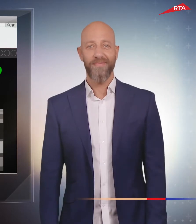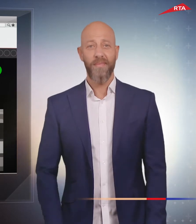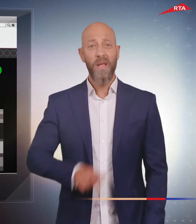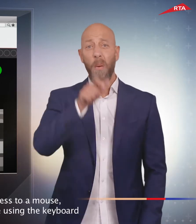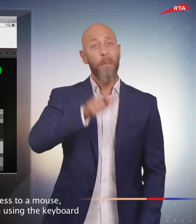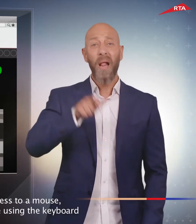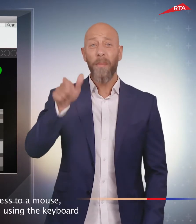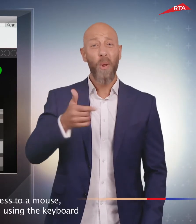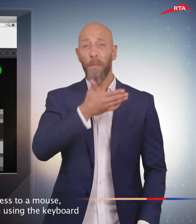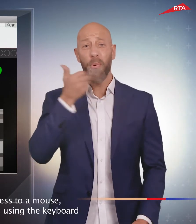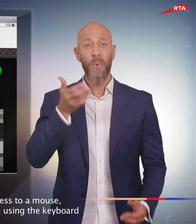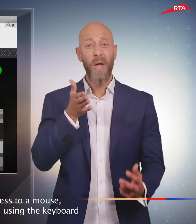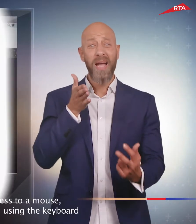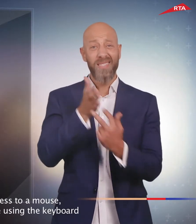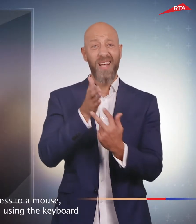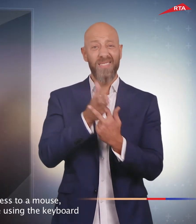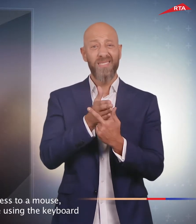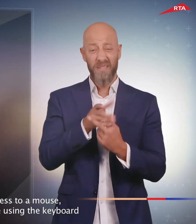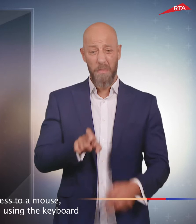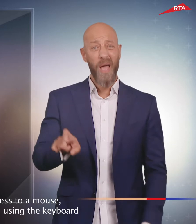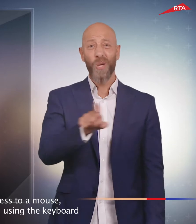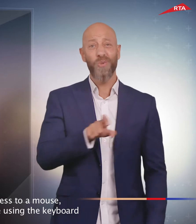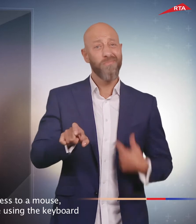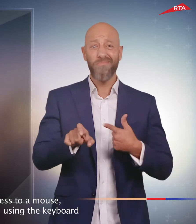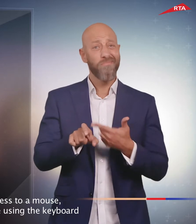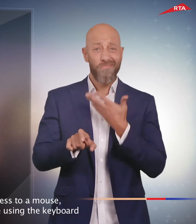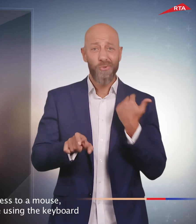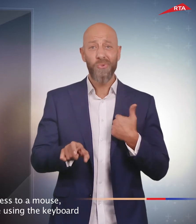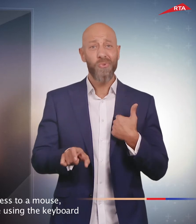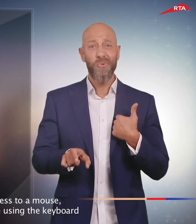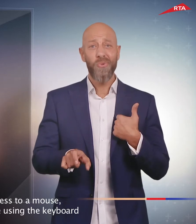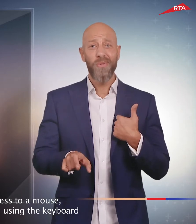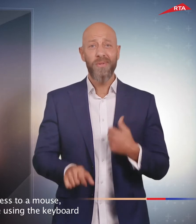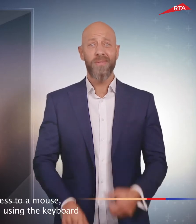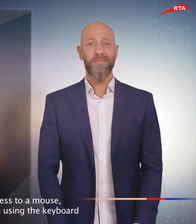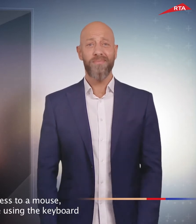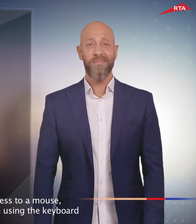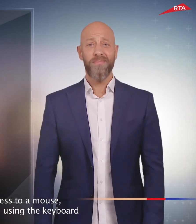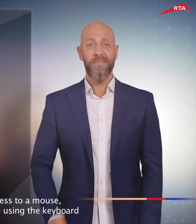For people with no access to a mouse, all our pages are accessible using the keyboard.